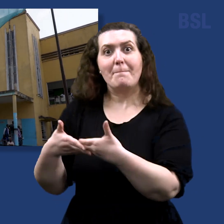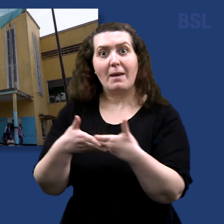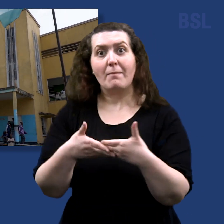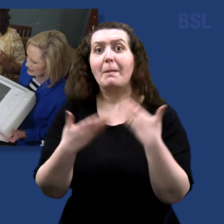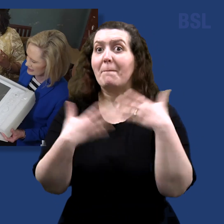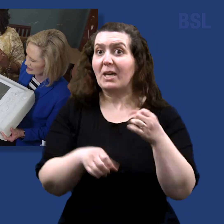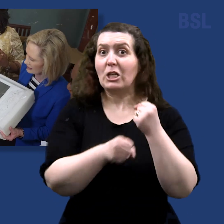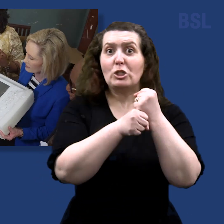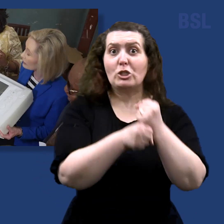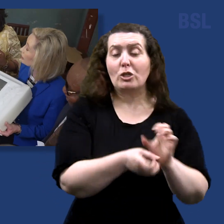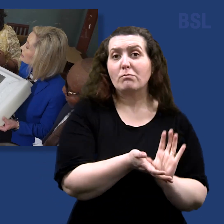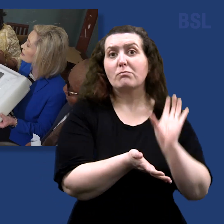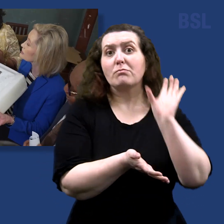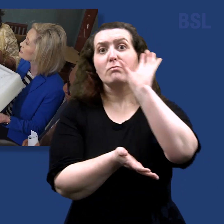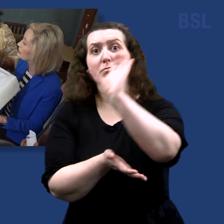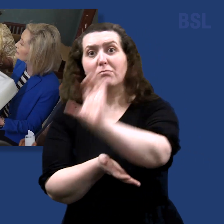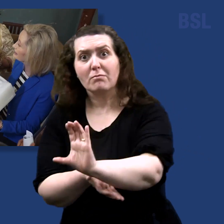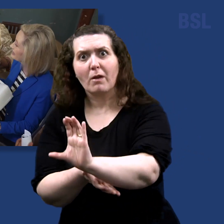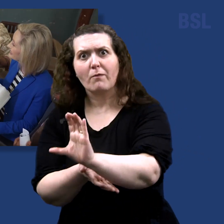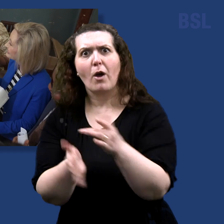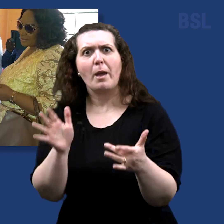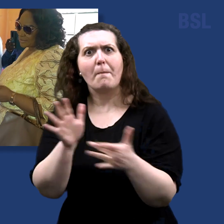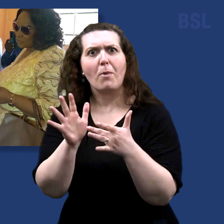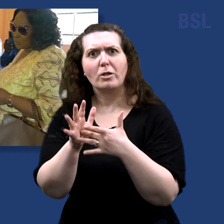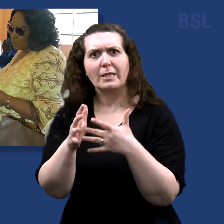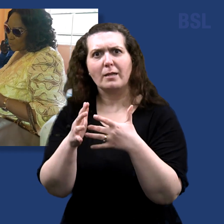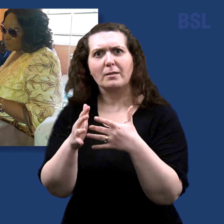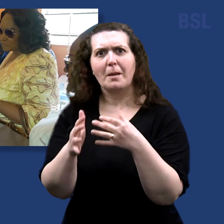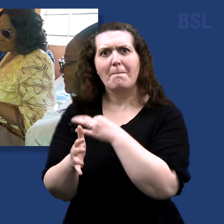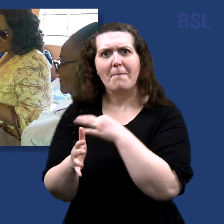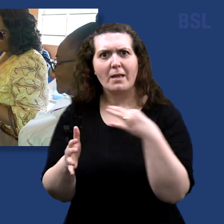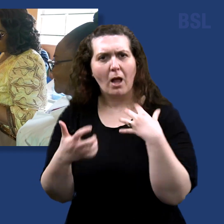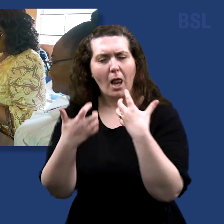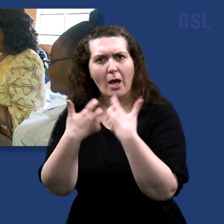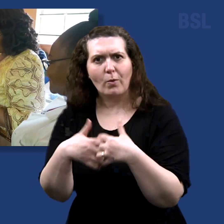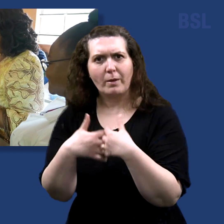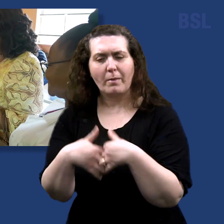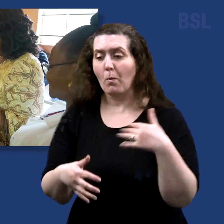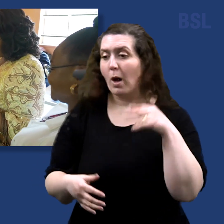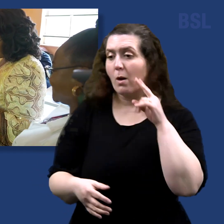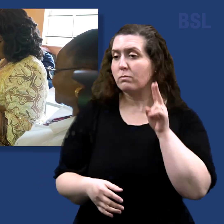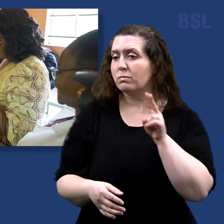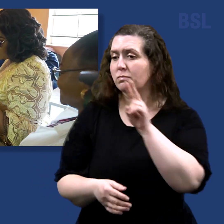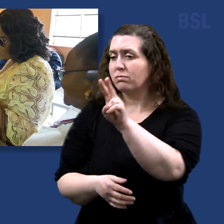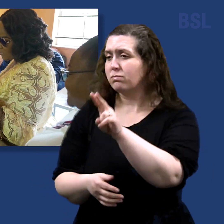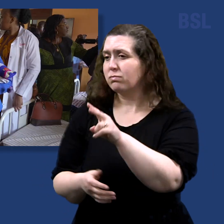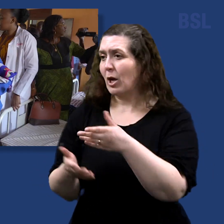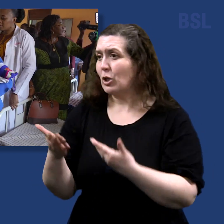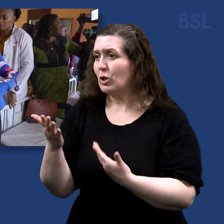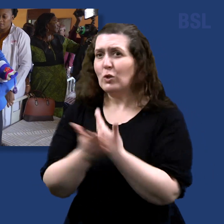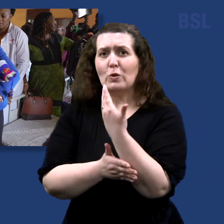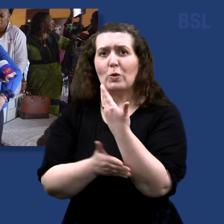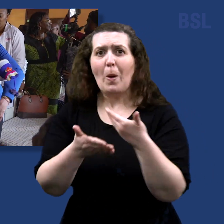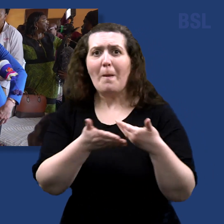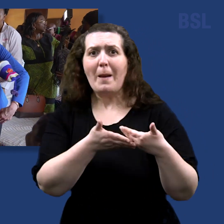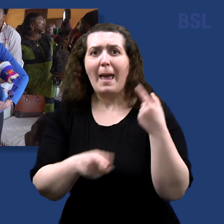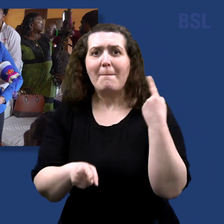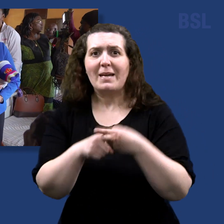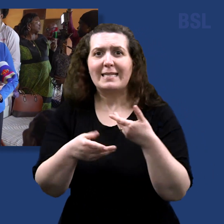donations of life-saving medical equipment. As we walked into the room we saw new incubators, we saw new equipment that will